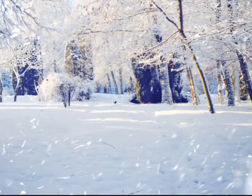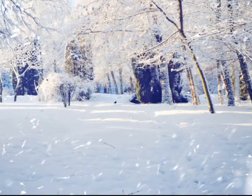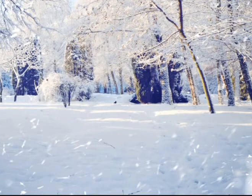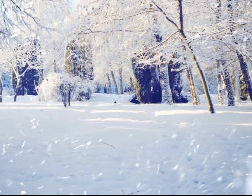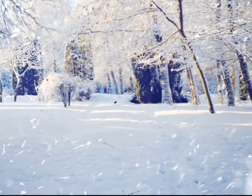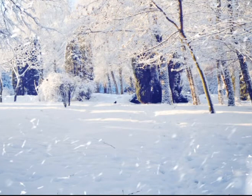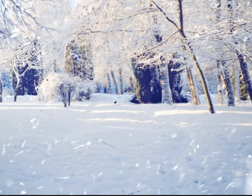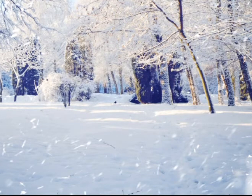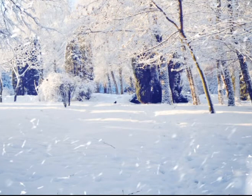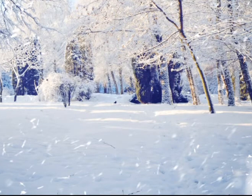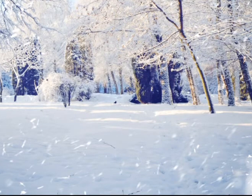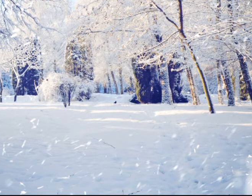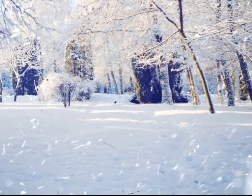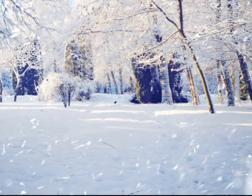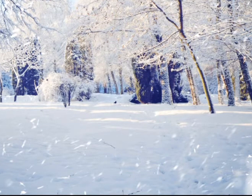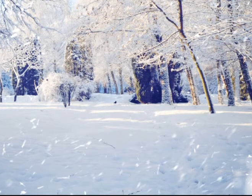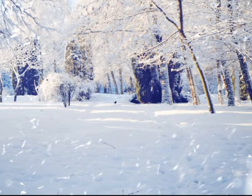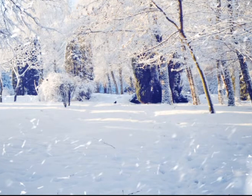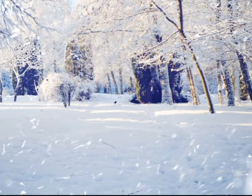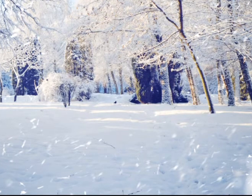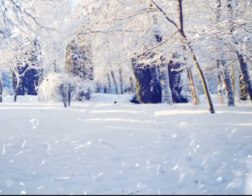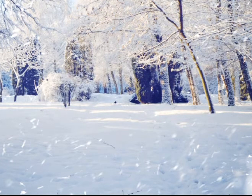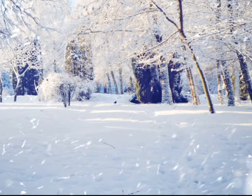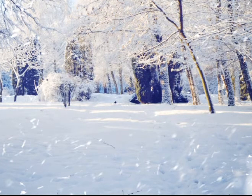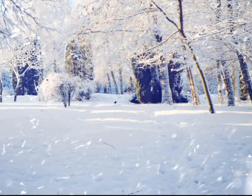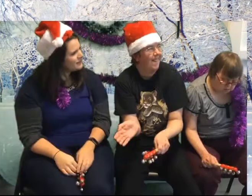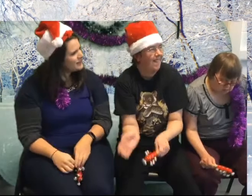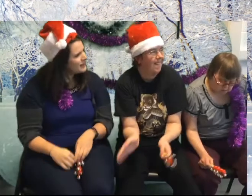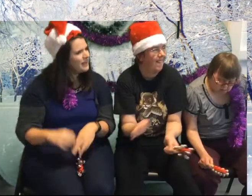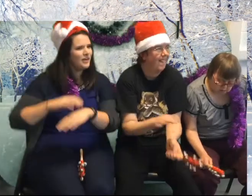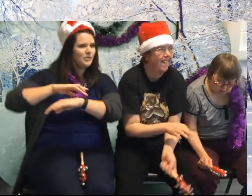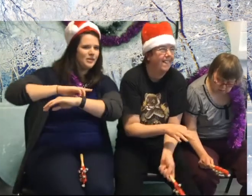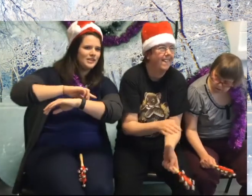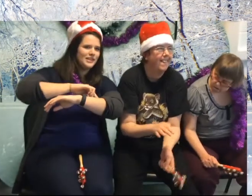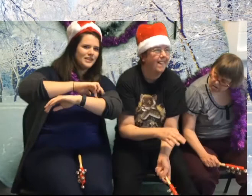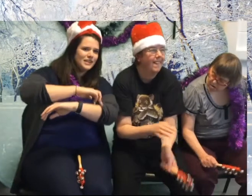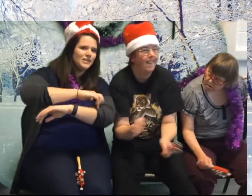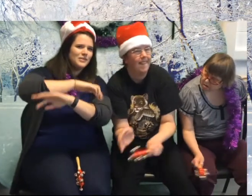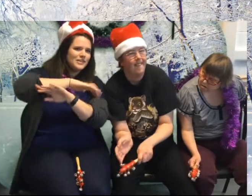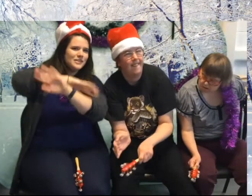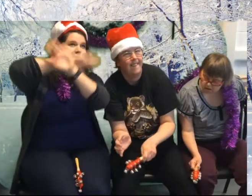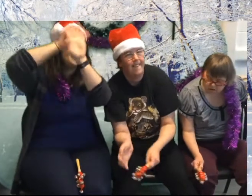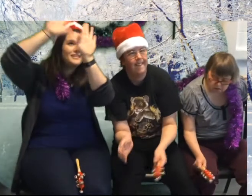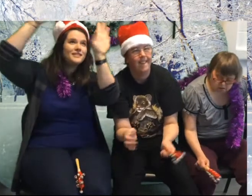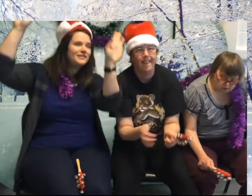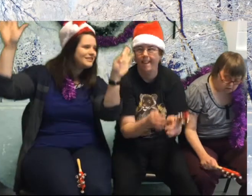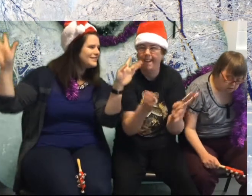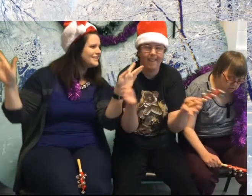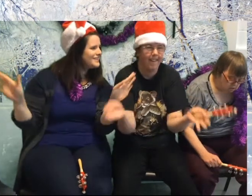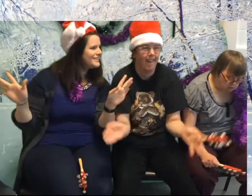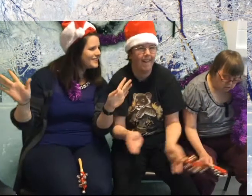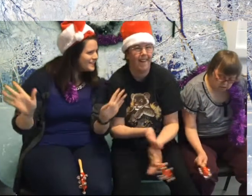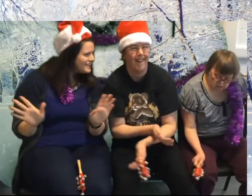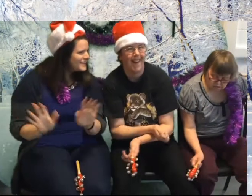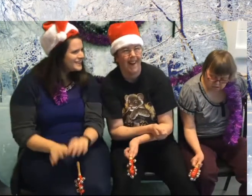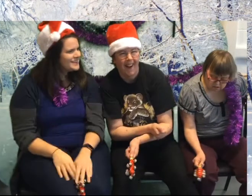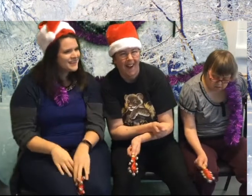face unafraid The plans that we made Walking in a winter wonderland